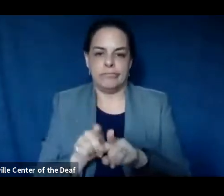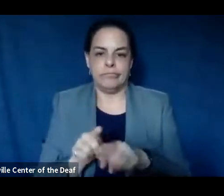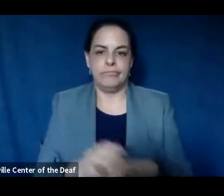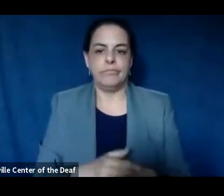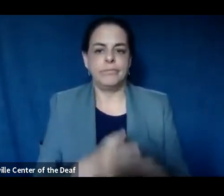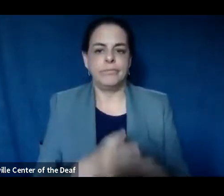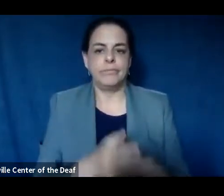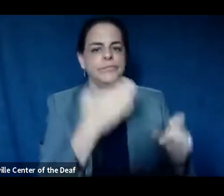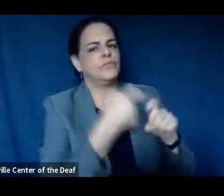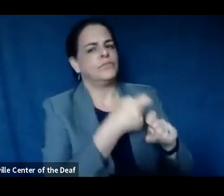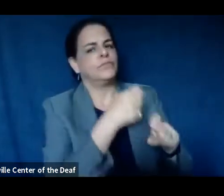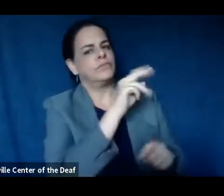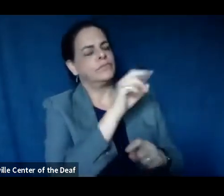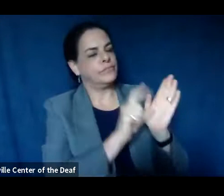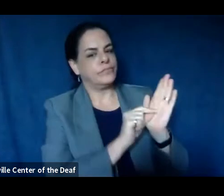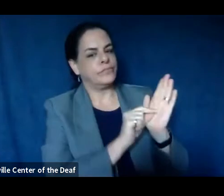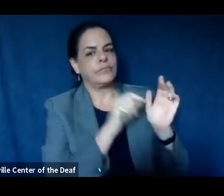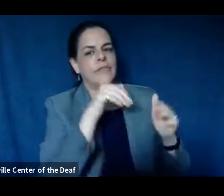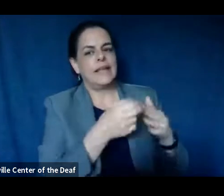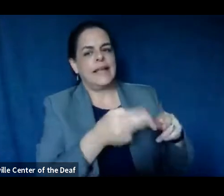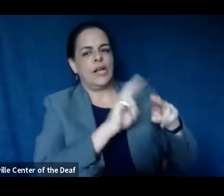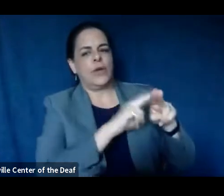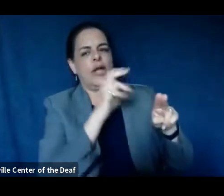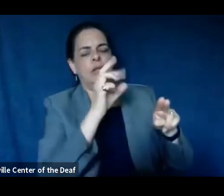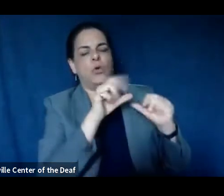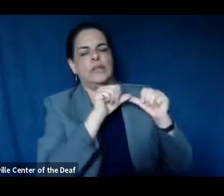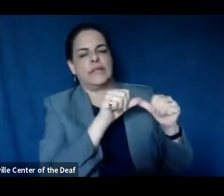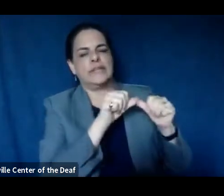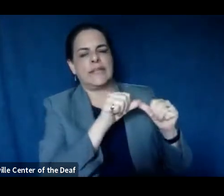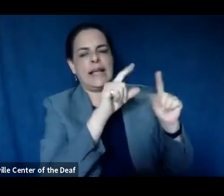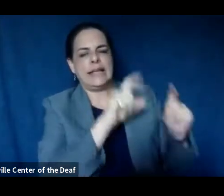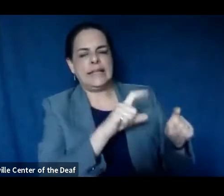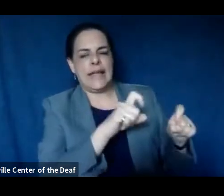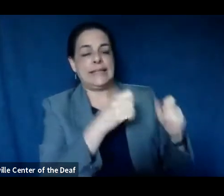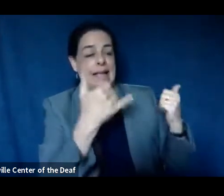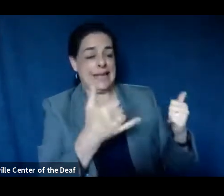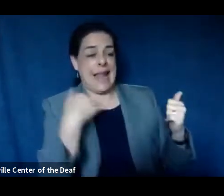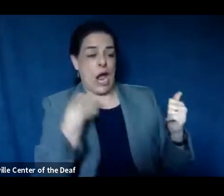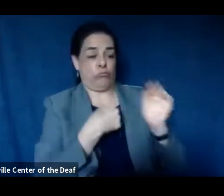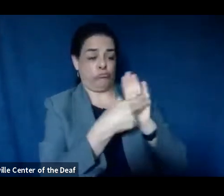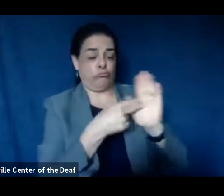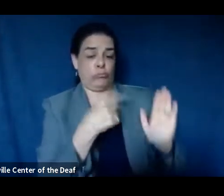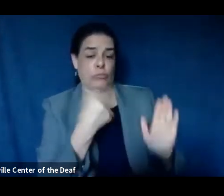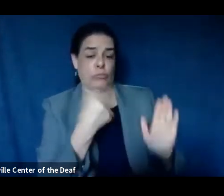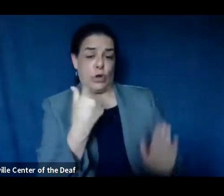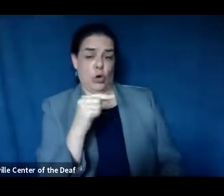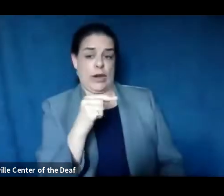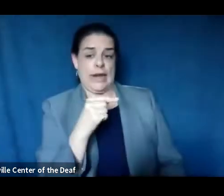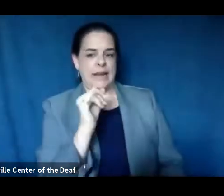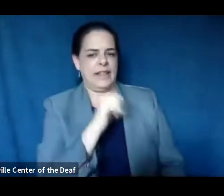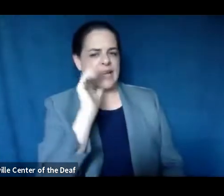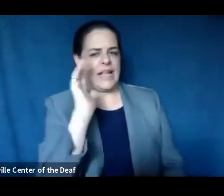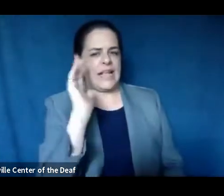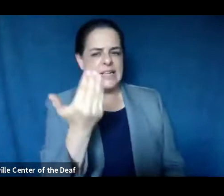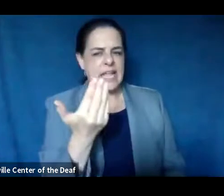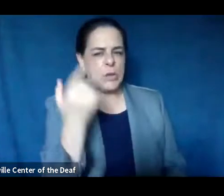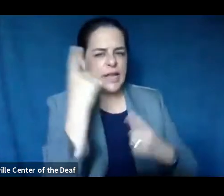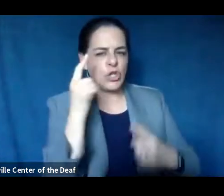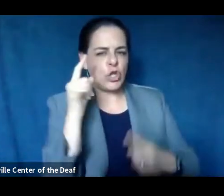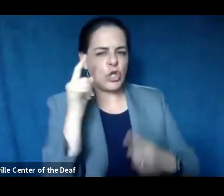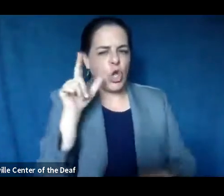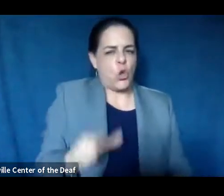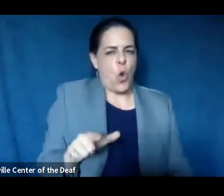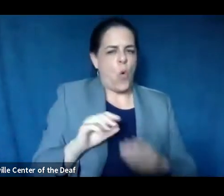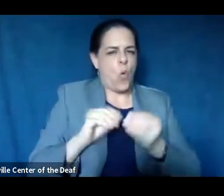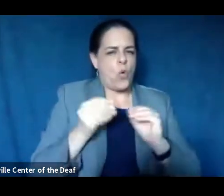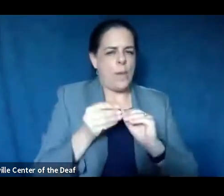in the increased or sustained testing metric, we are currently listed as green. This metric does not appear to take into account the low levels